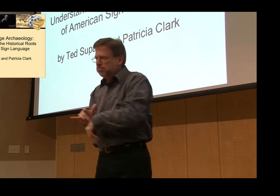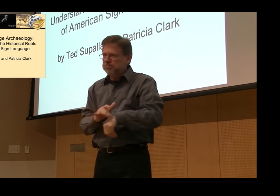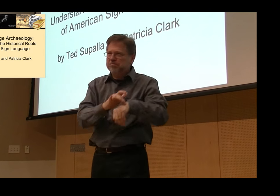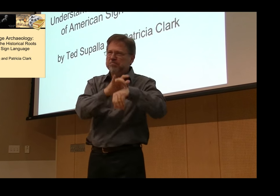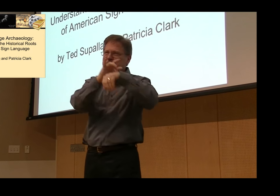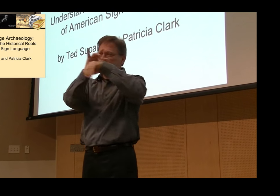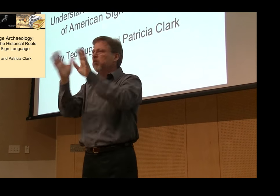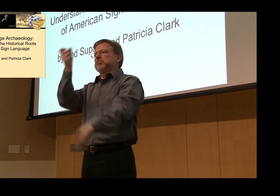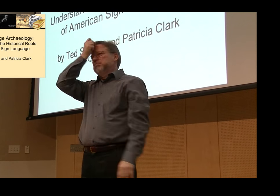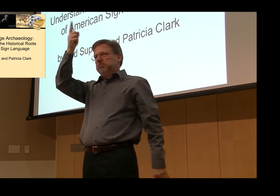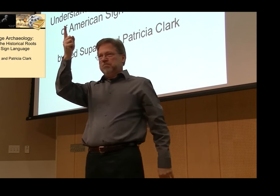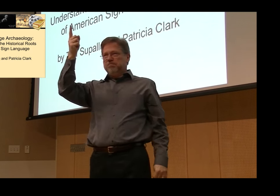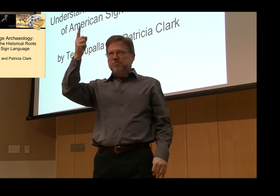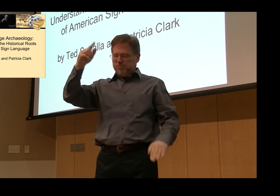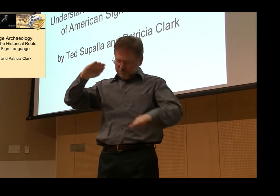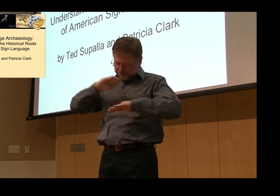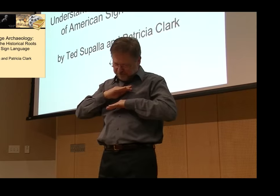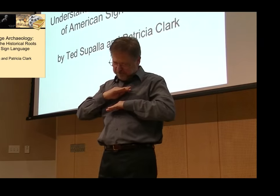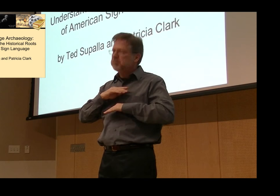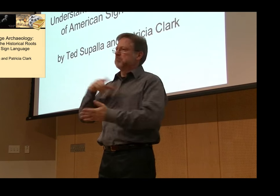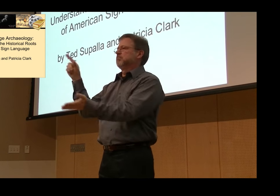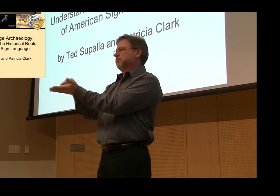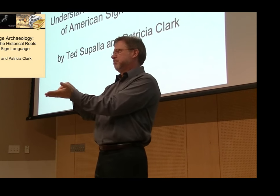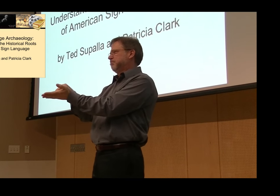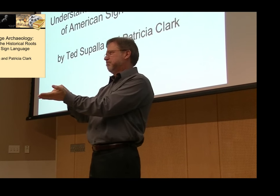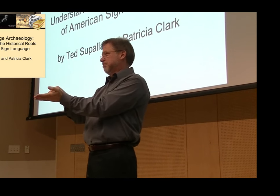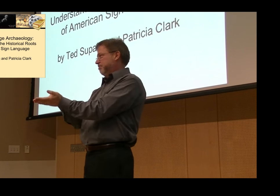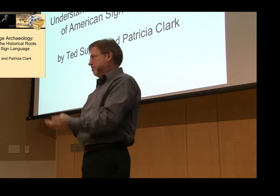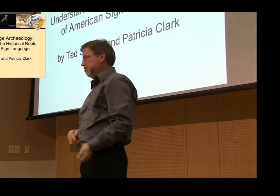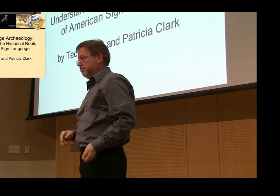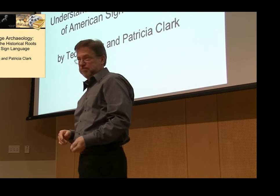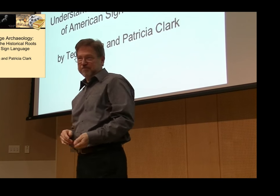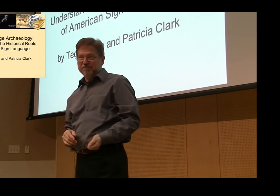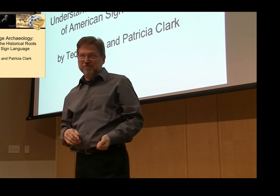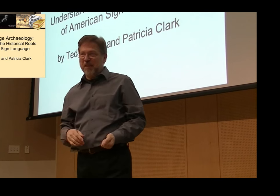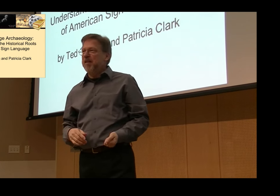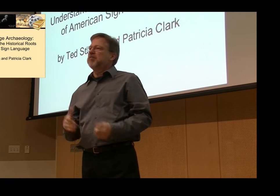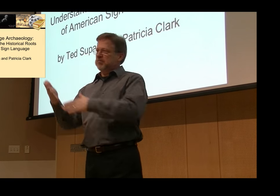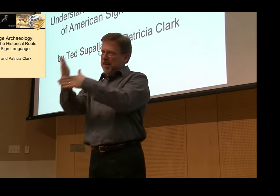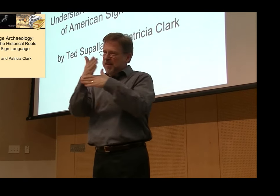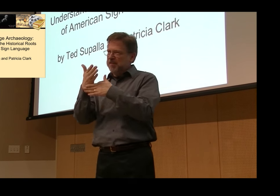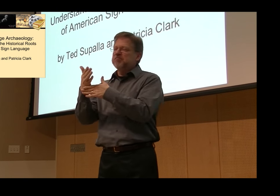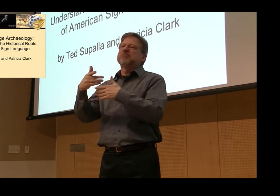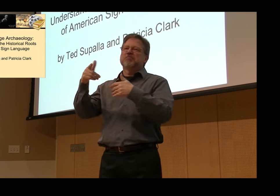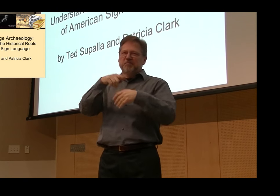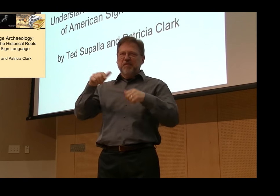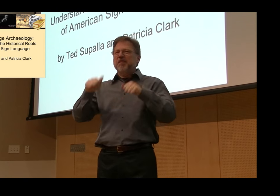I want to make sure that this is a more in-depth presentation so that you are happy with the presentation but we also